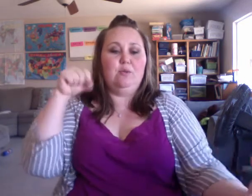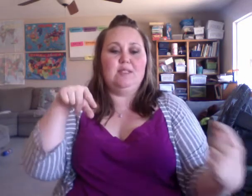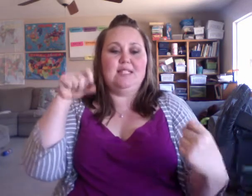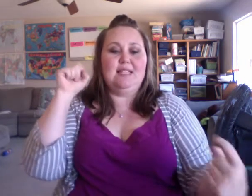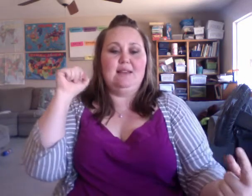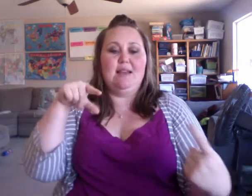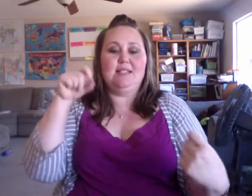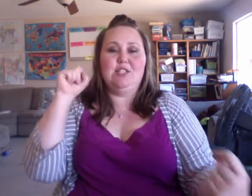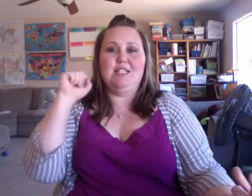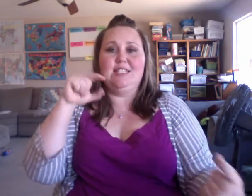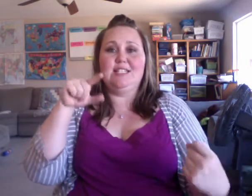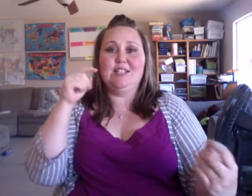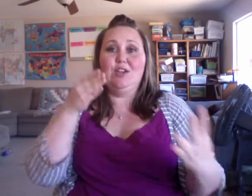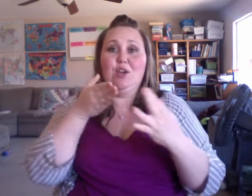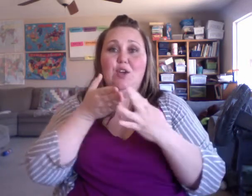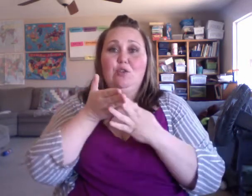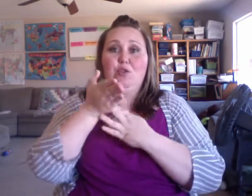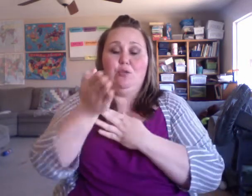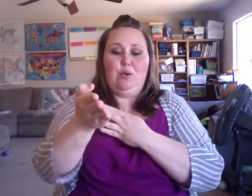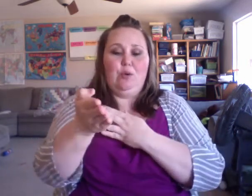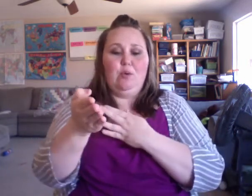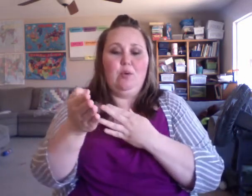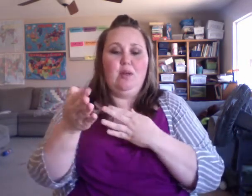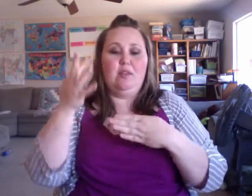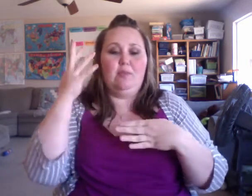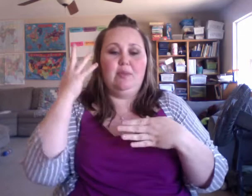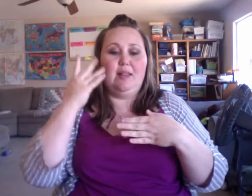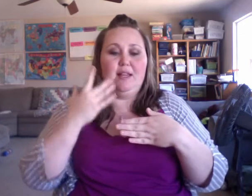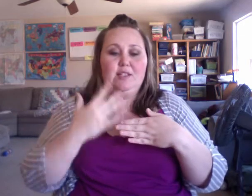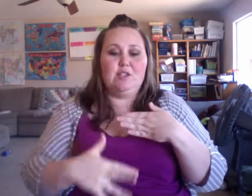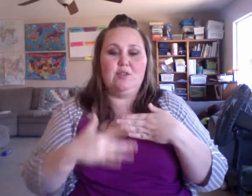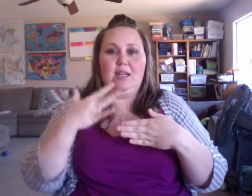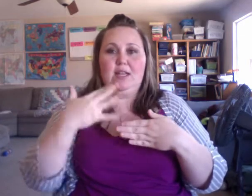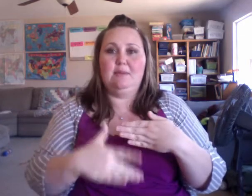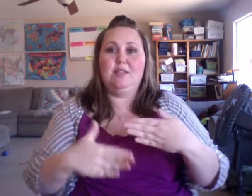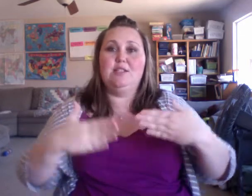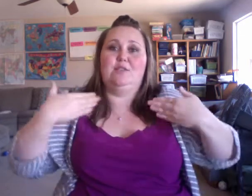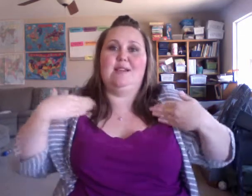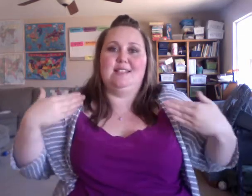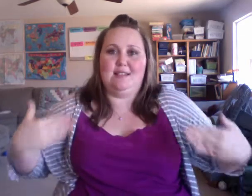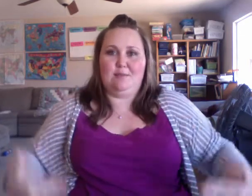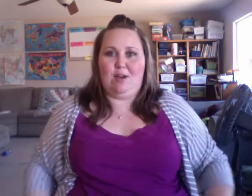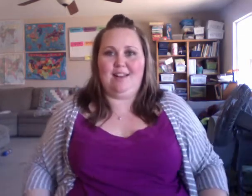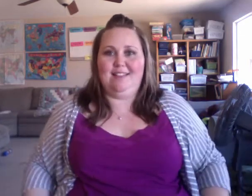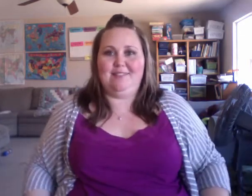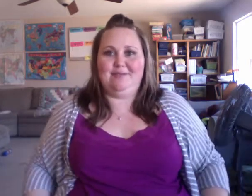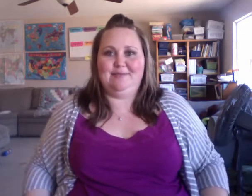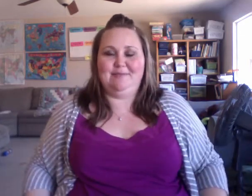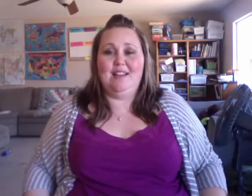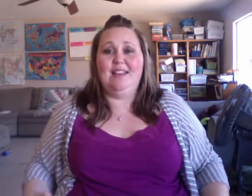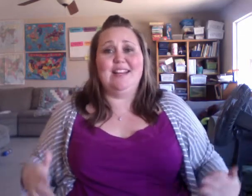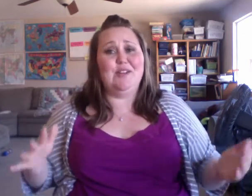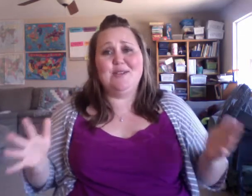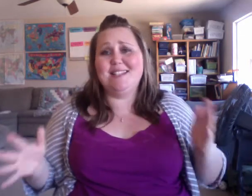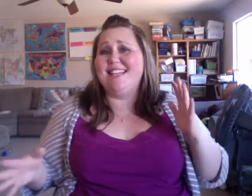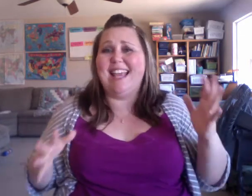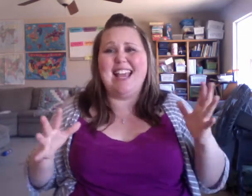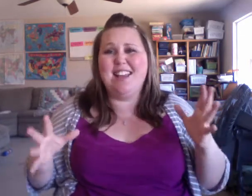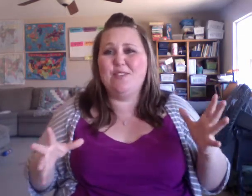to send messages through the bloodstream to the rest of the body. And you can take any of